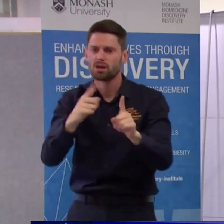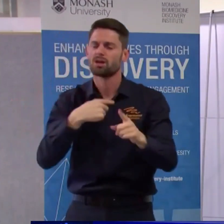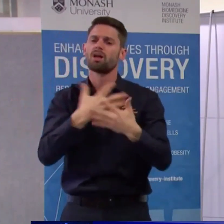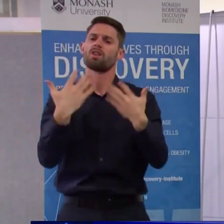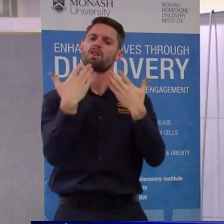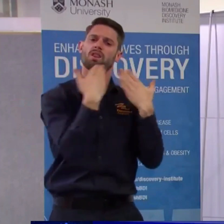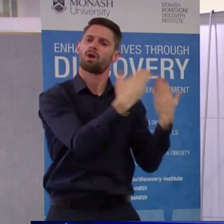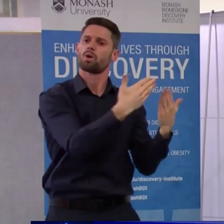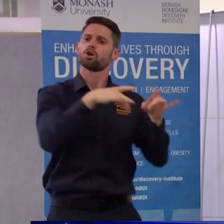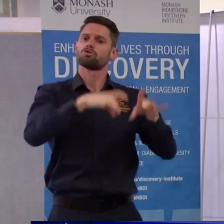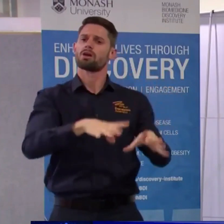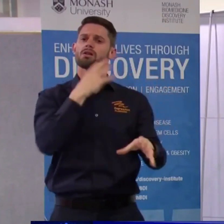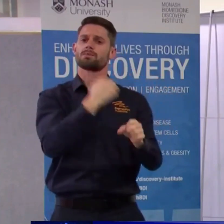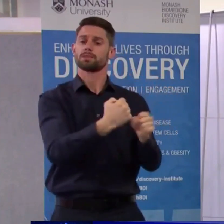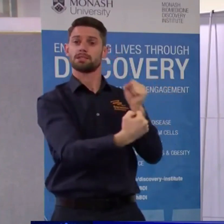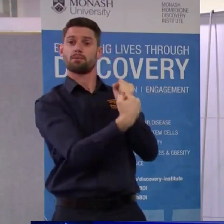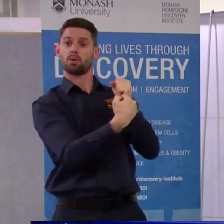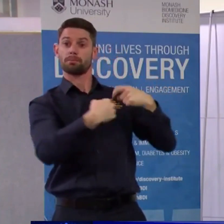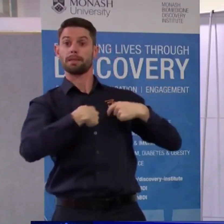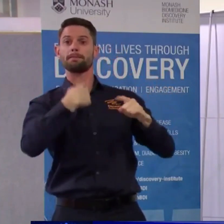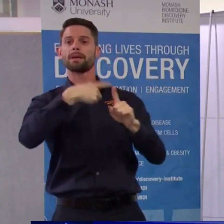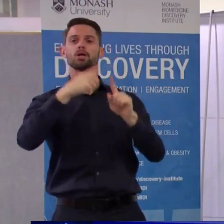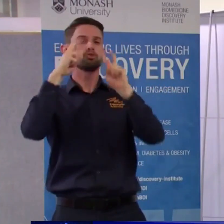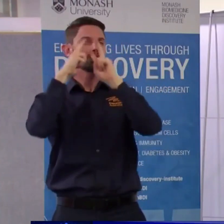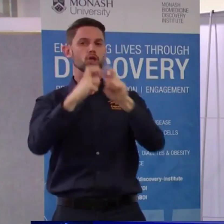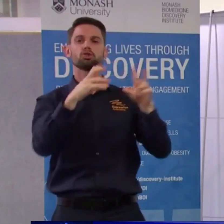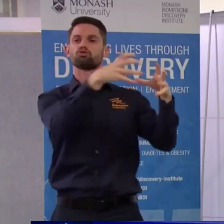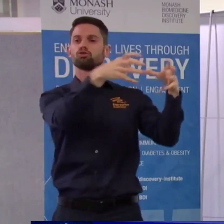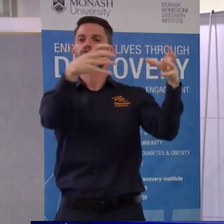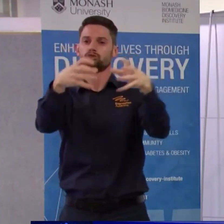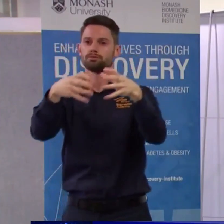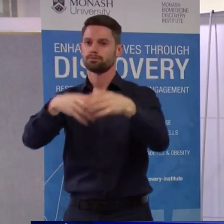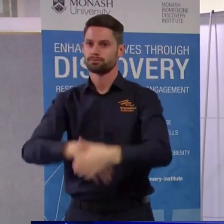work and the work of many others in responding to this so thank you thank you